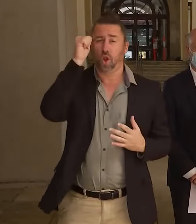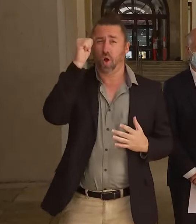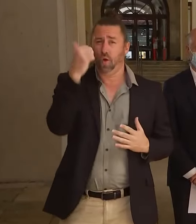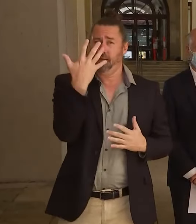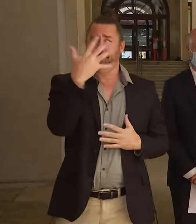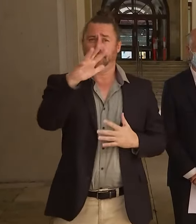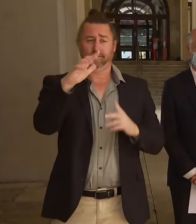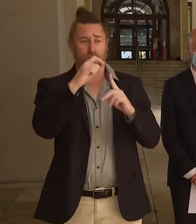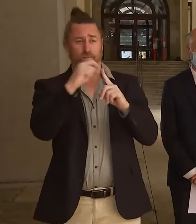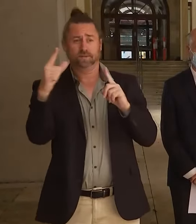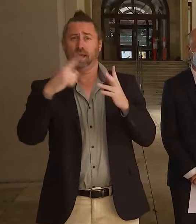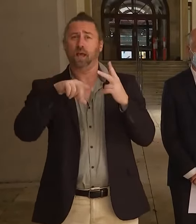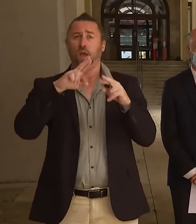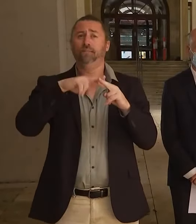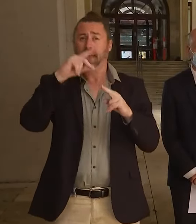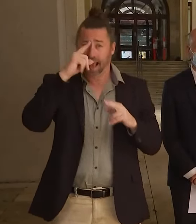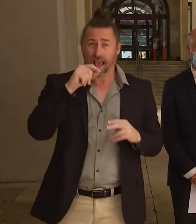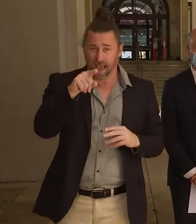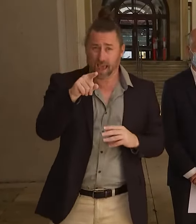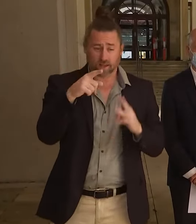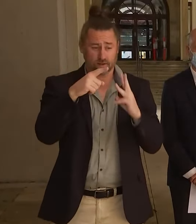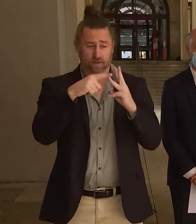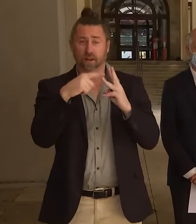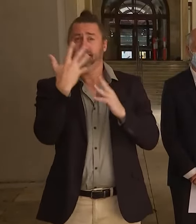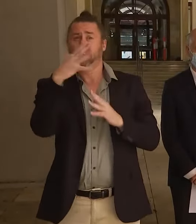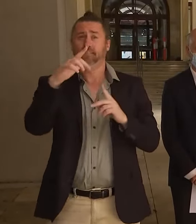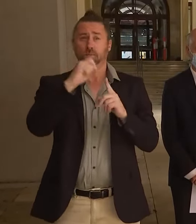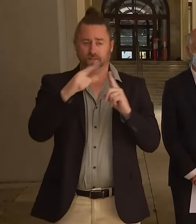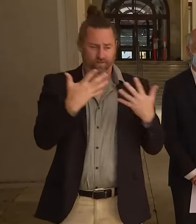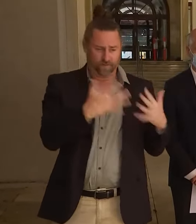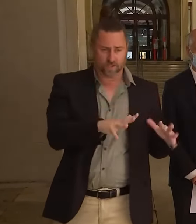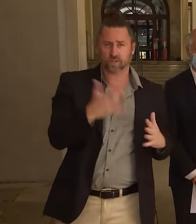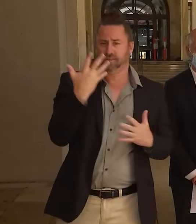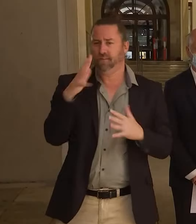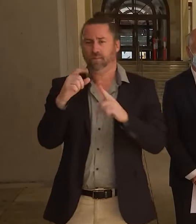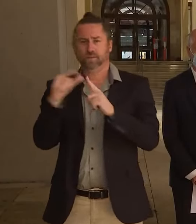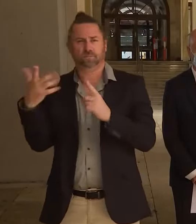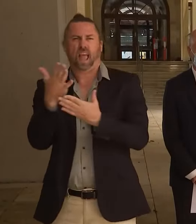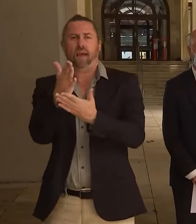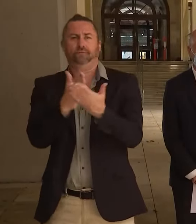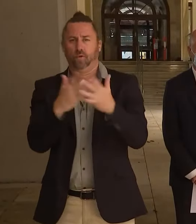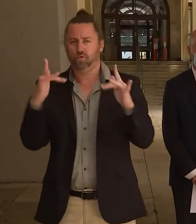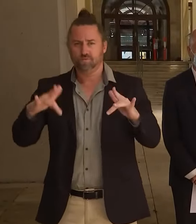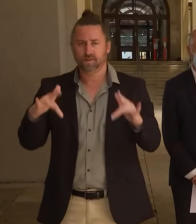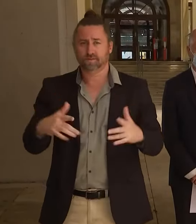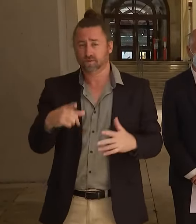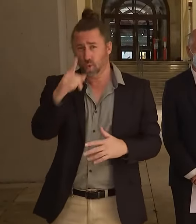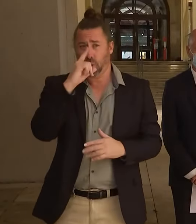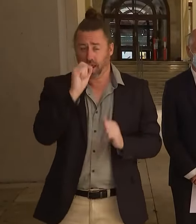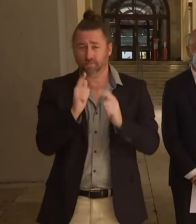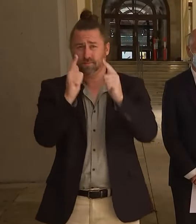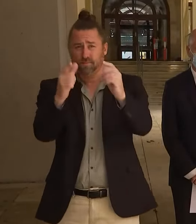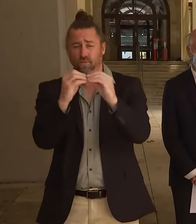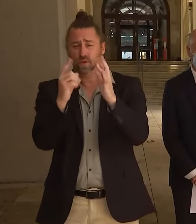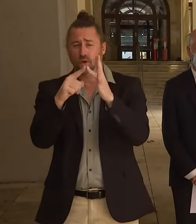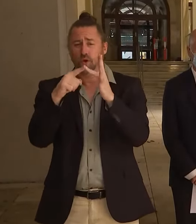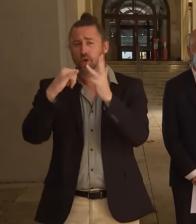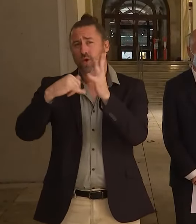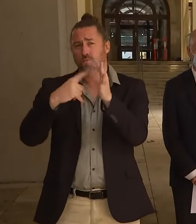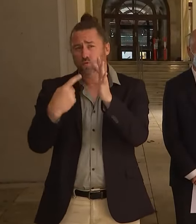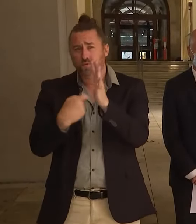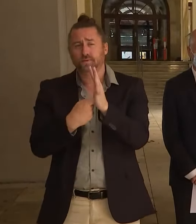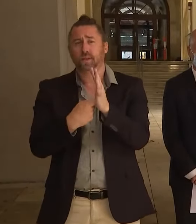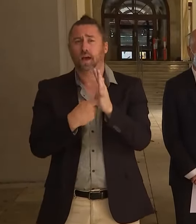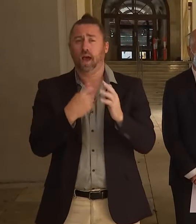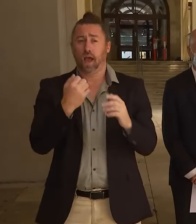able to get their boosters haven't got their boosters yet. Our vaccination clinics are open for boosters and also our pharmacies and